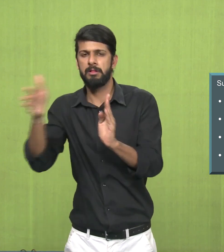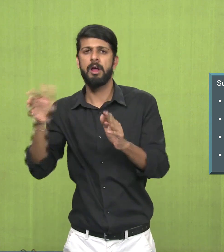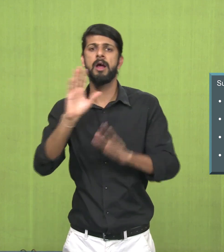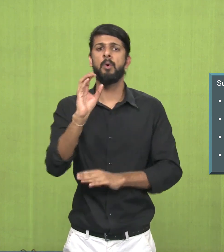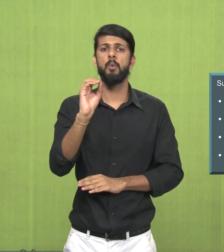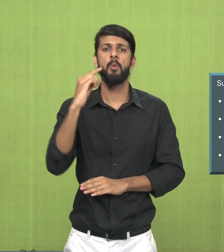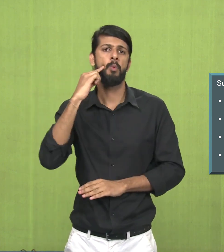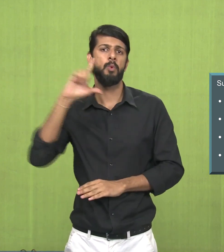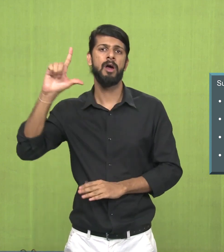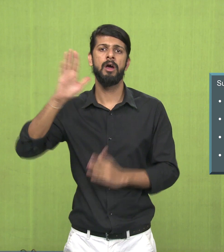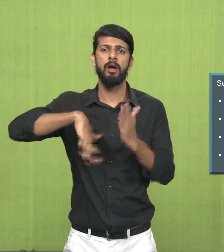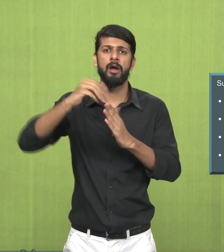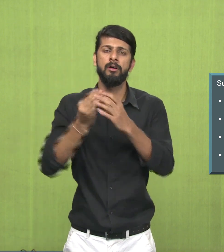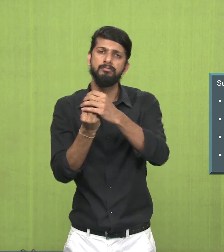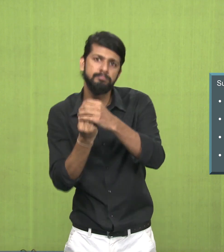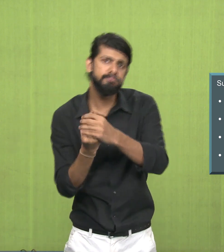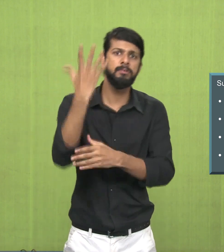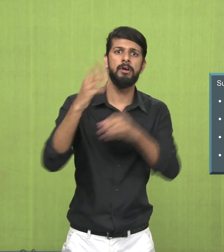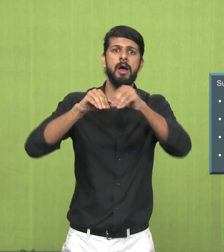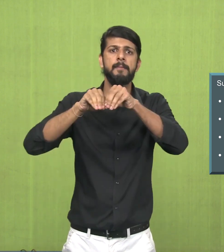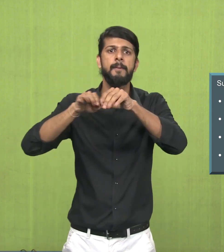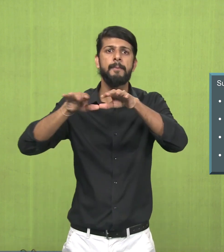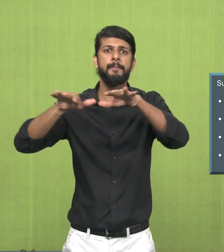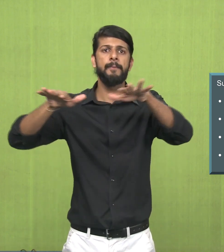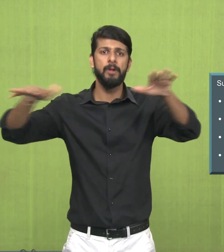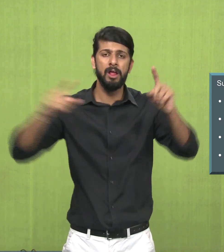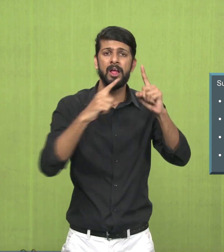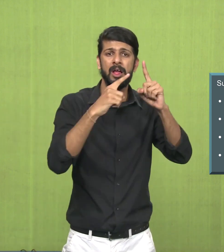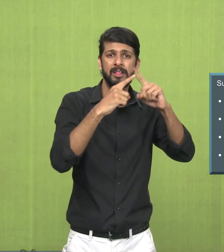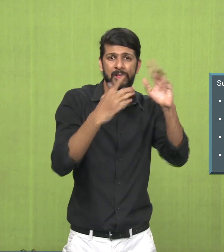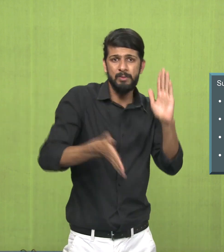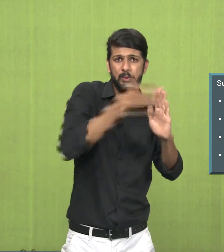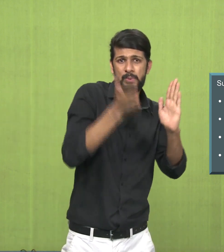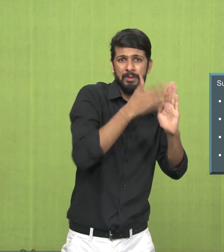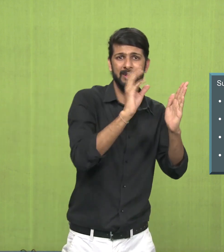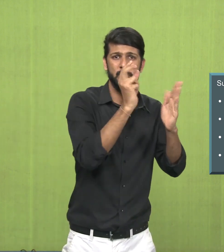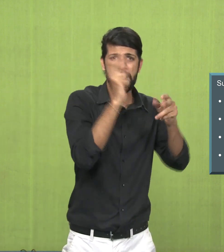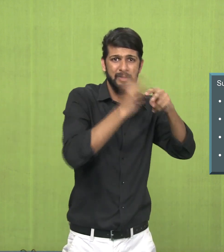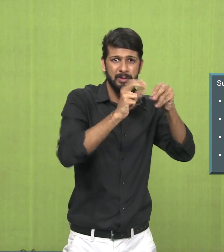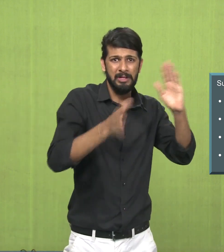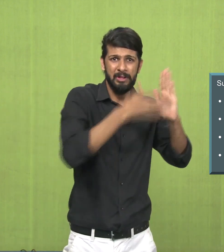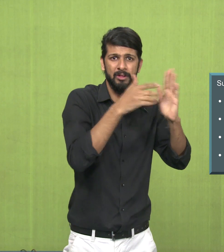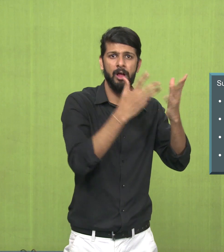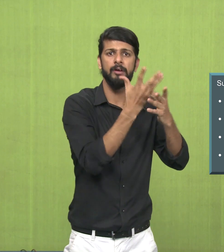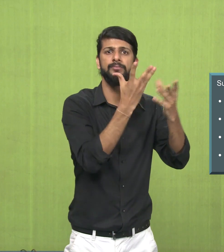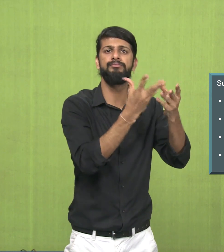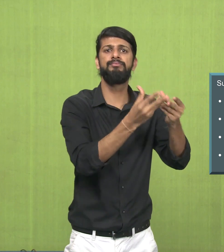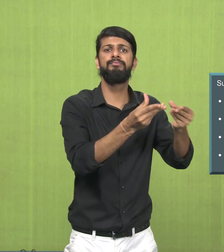approximately that time. Oil painting was invented and